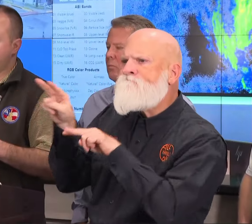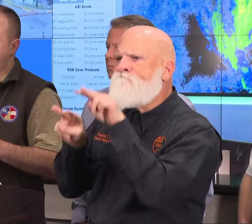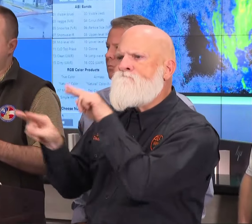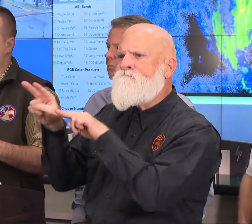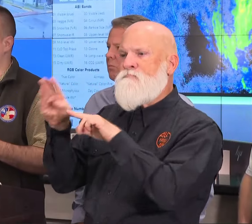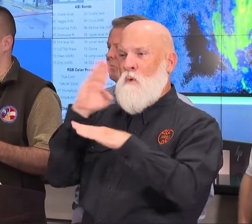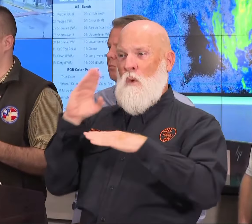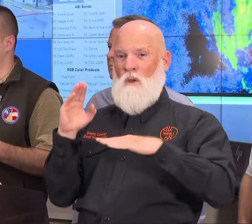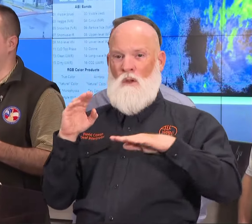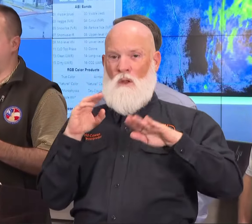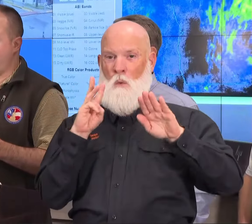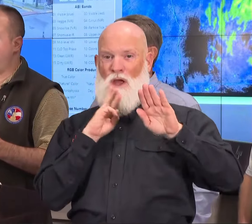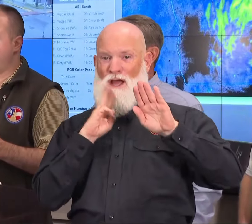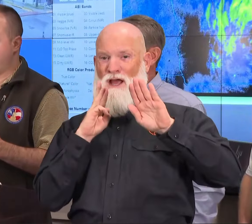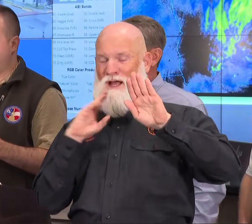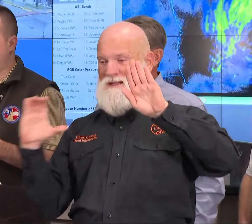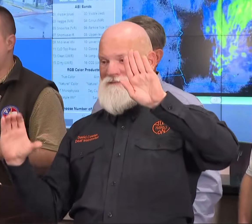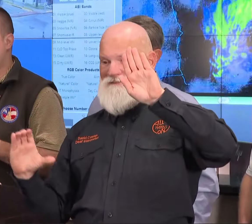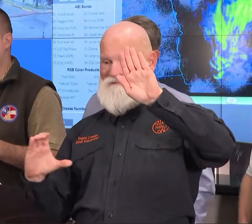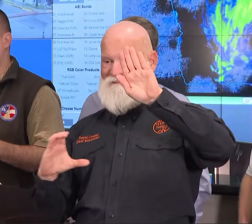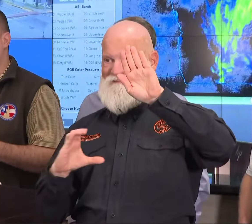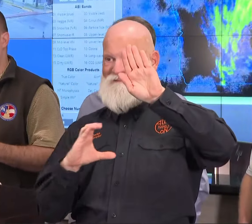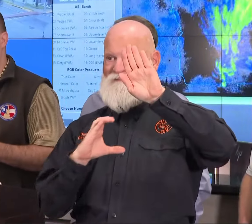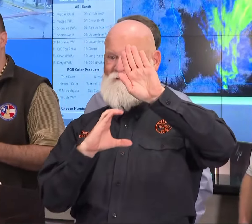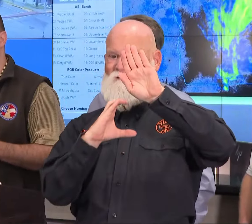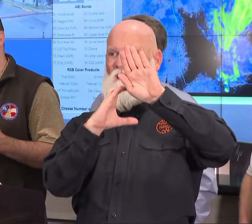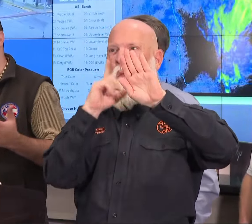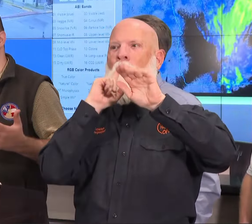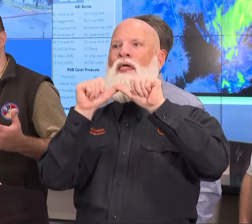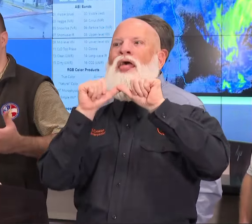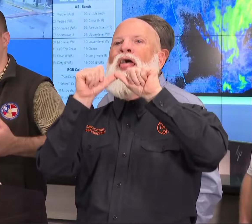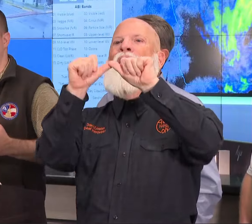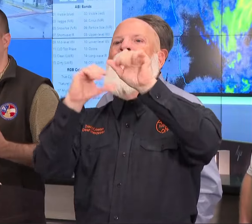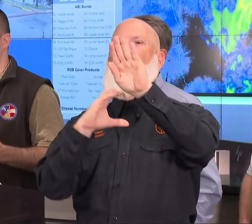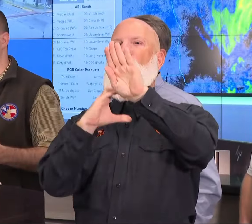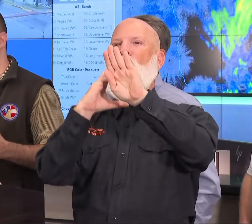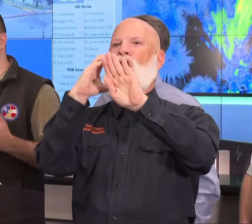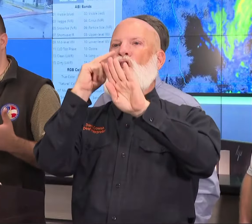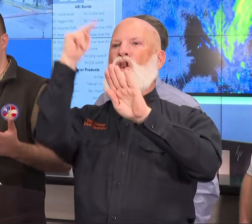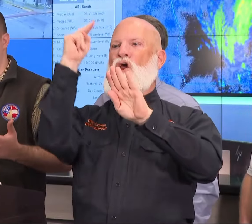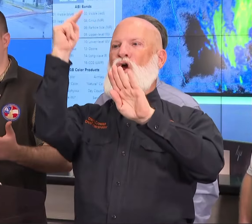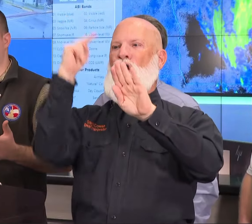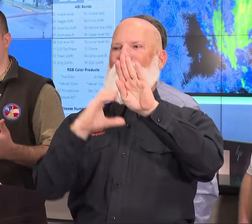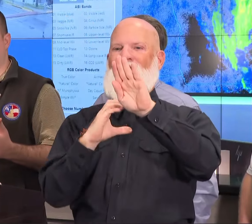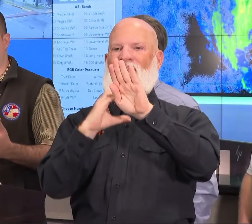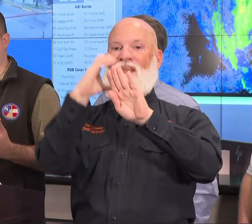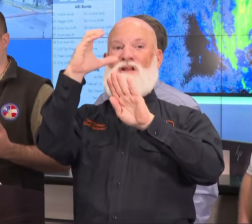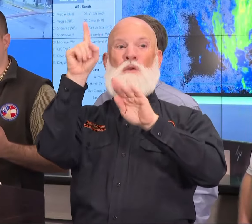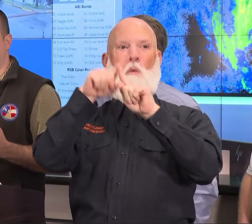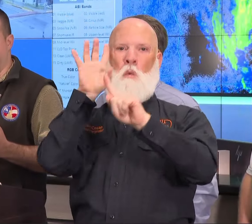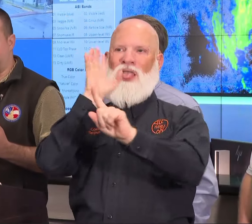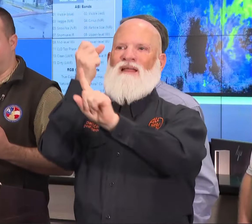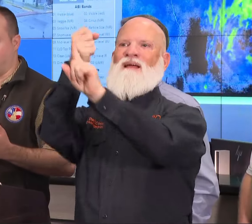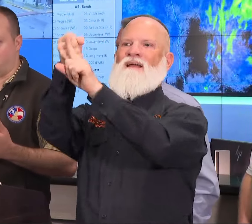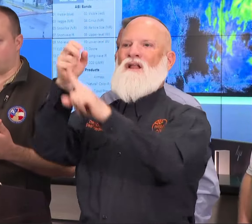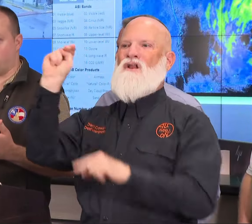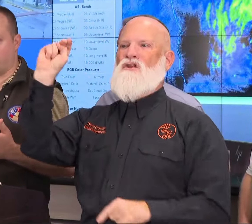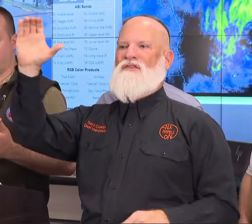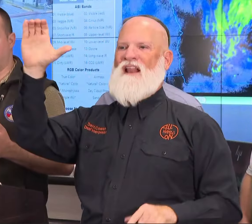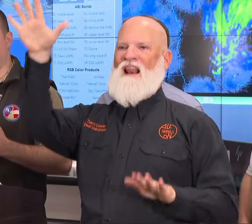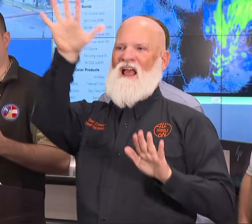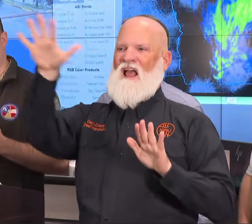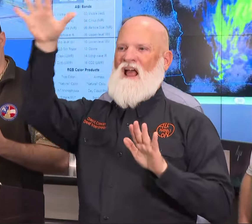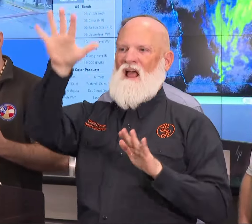Carolinas and we'll start to see the rain move out of Georgia. If that were the case, we would see another four or five inches of rainfall in Savannah from the